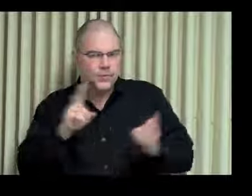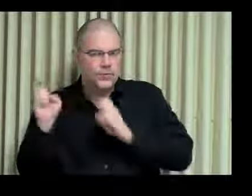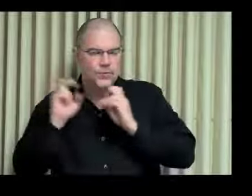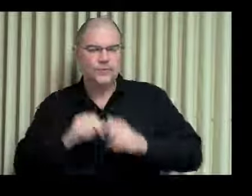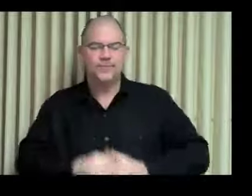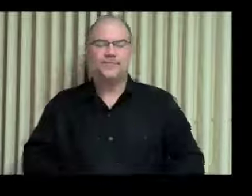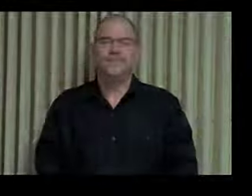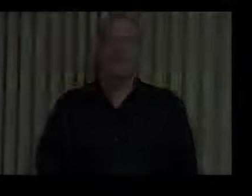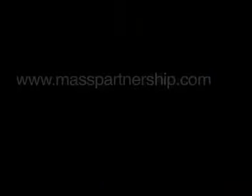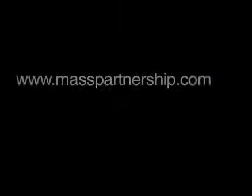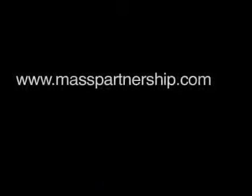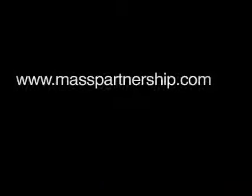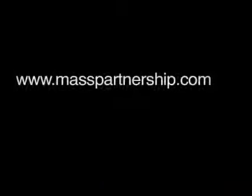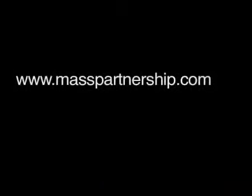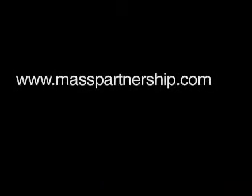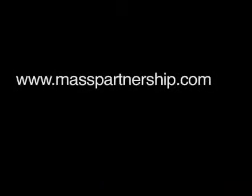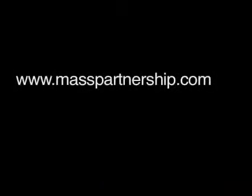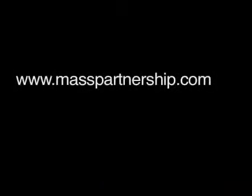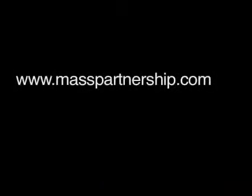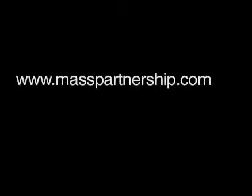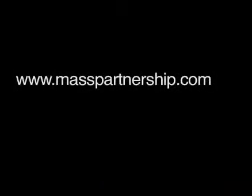Visit the link below to the website at www